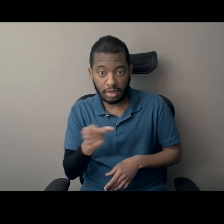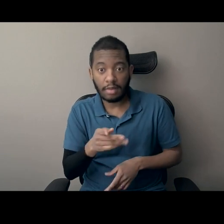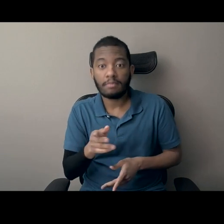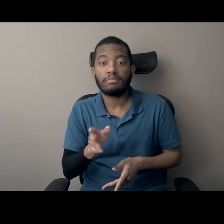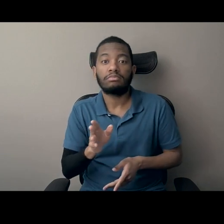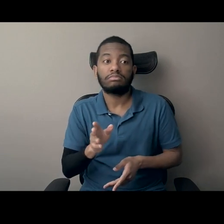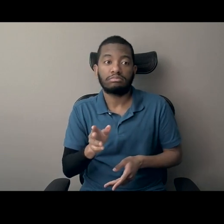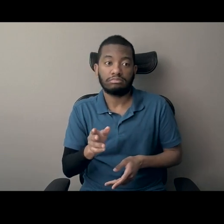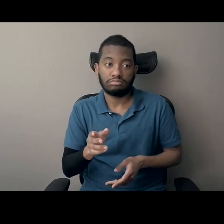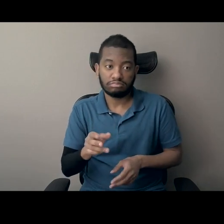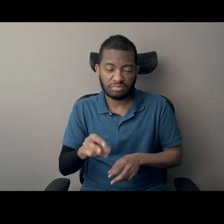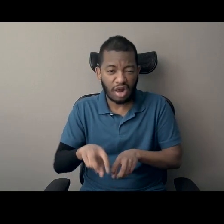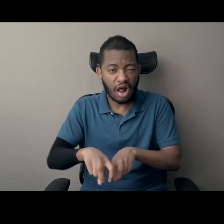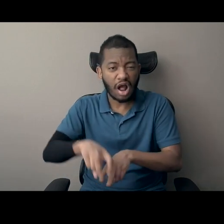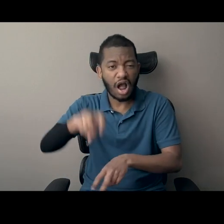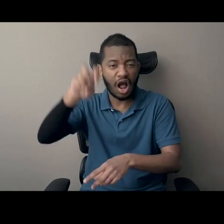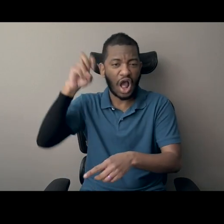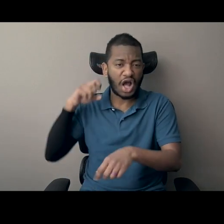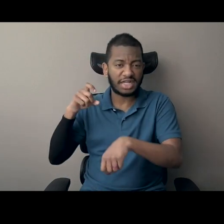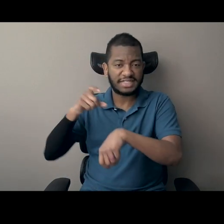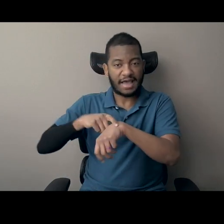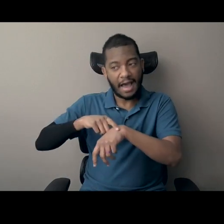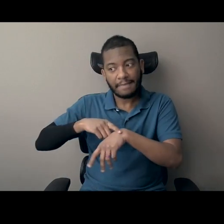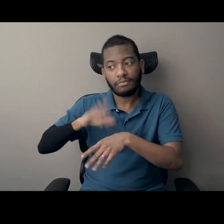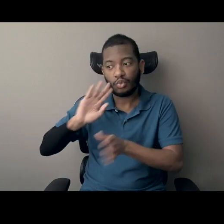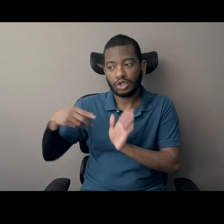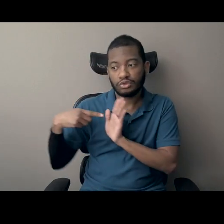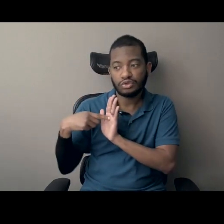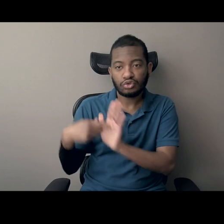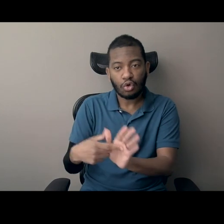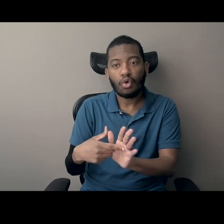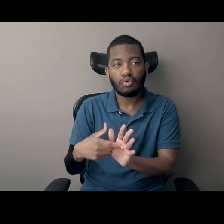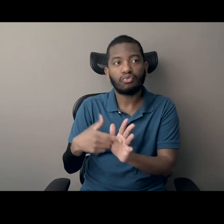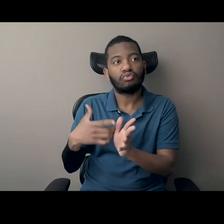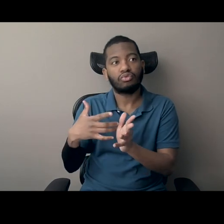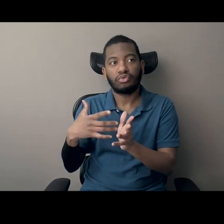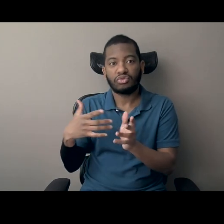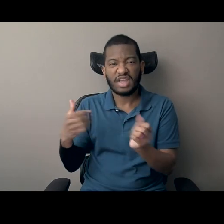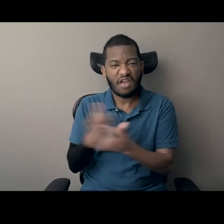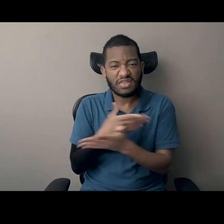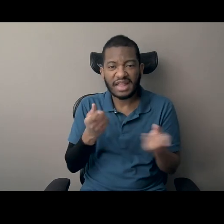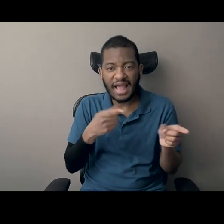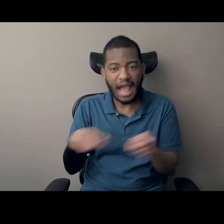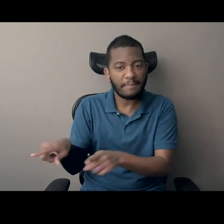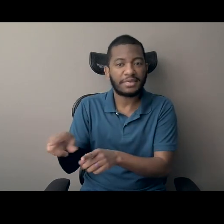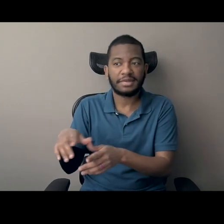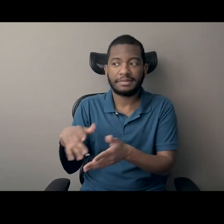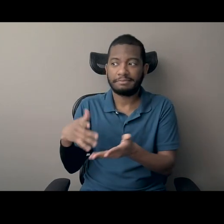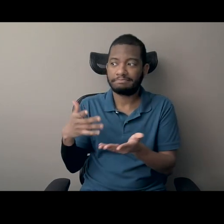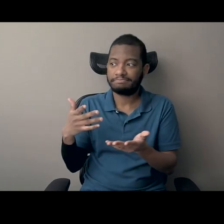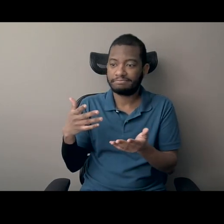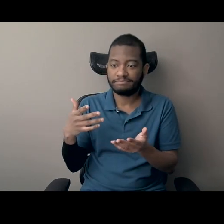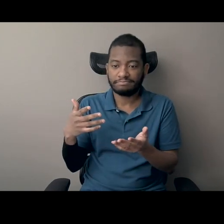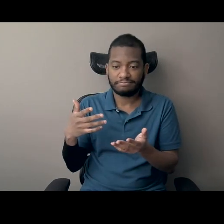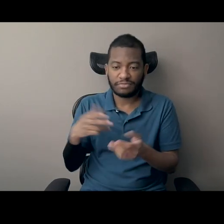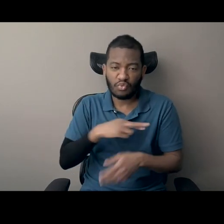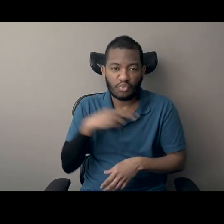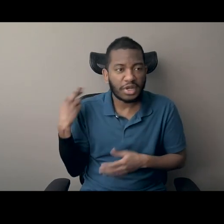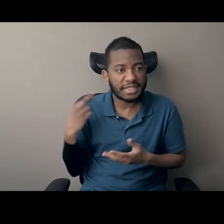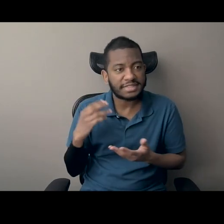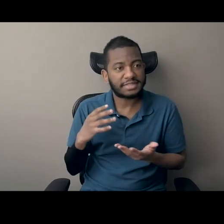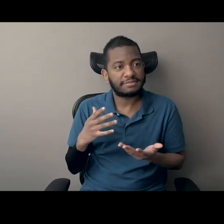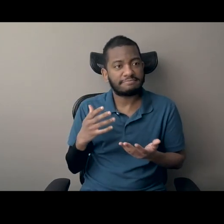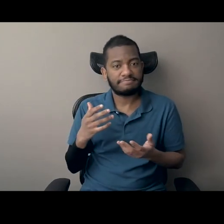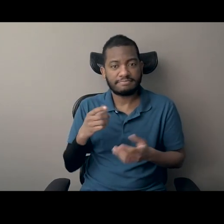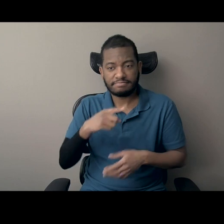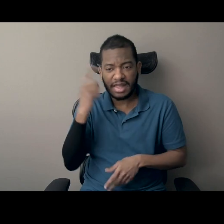walk in his shoes so that he can really understand what's at stake and how hard black people had fought for